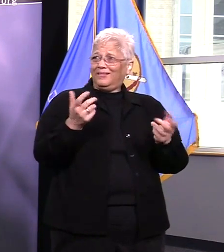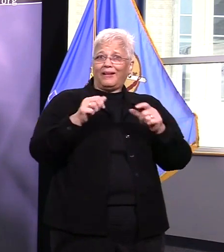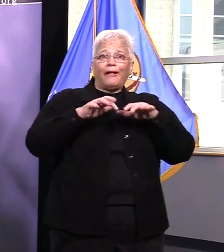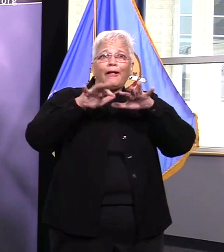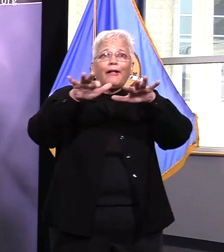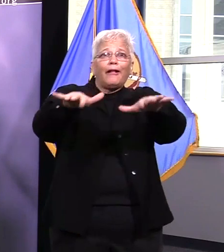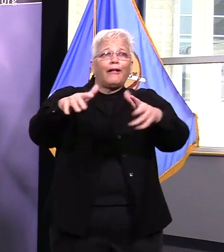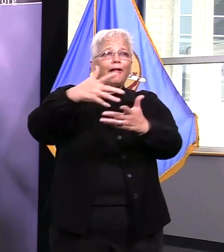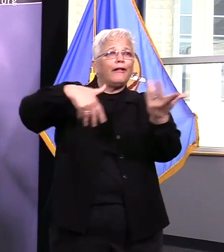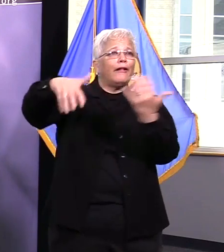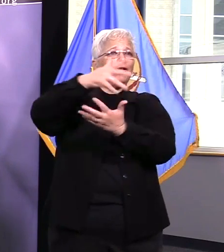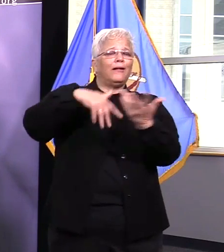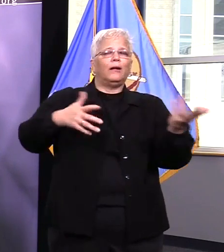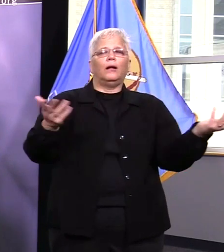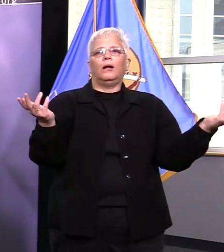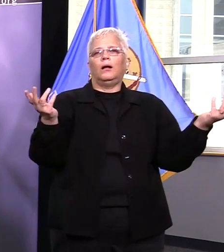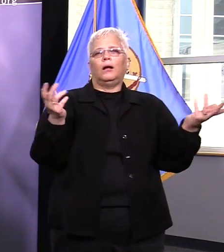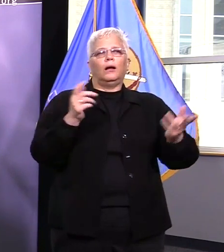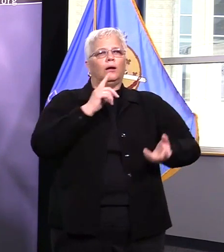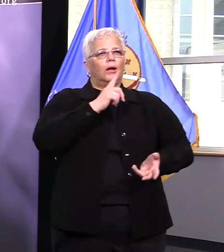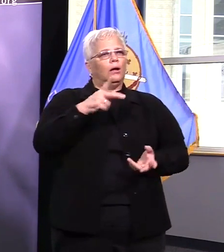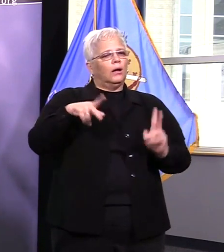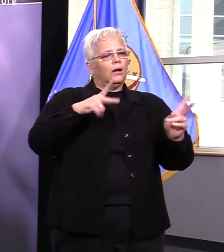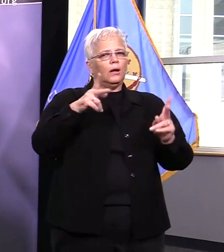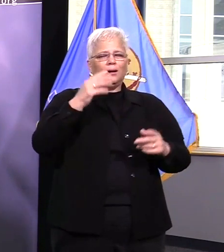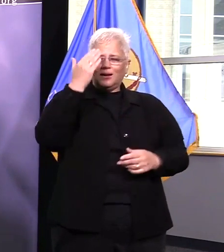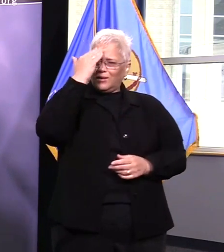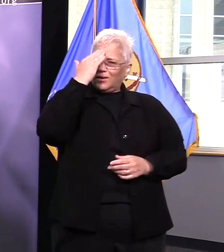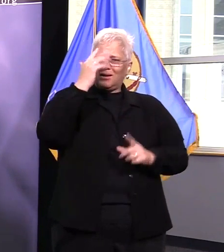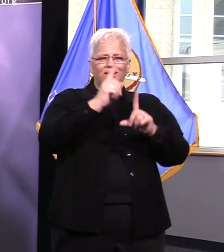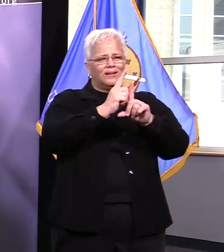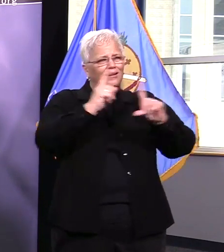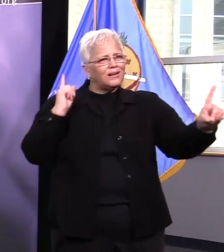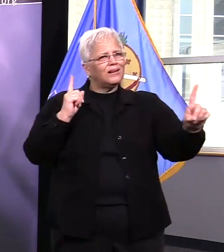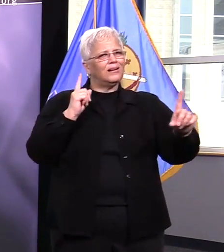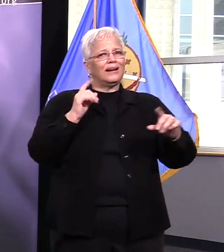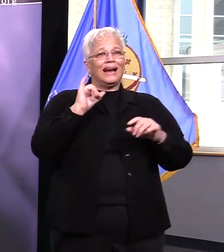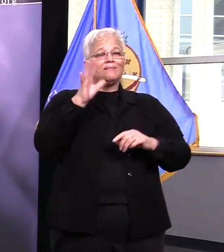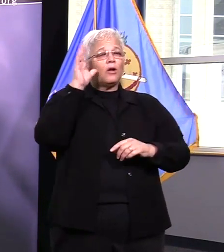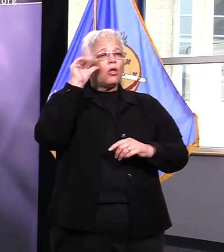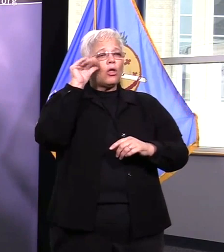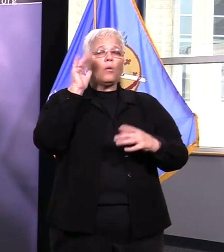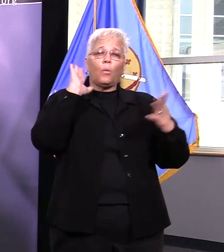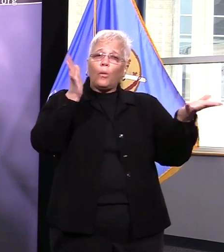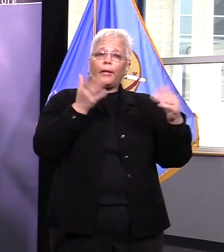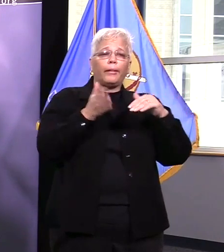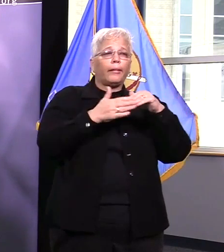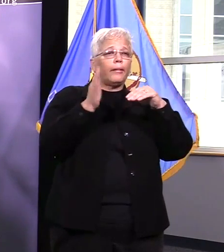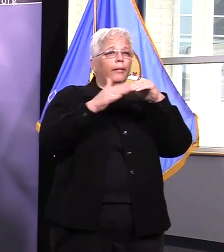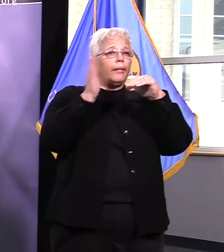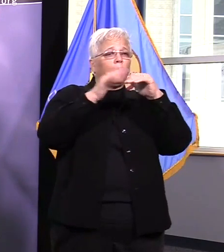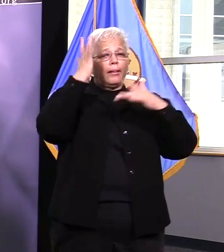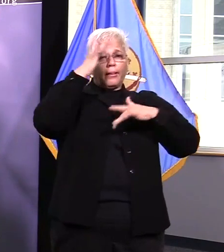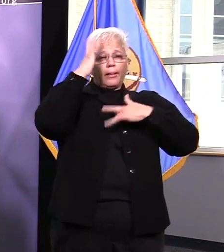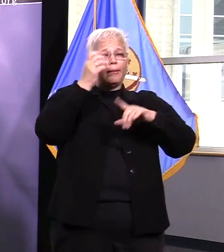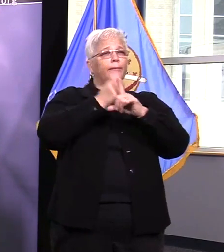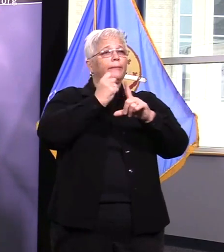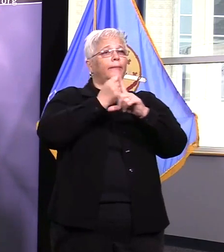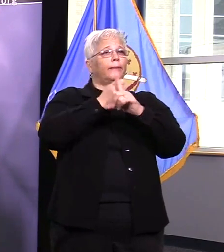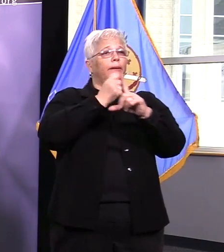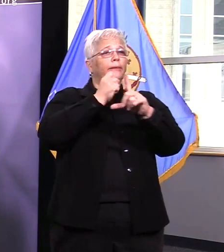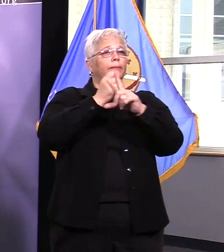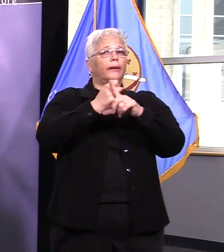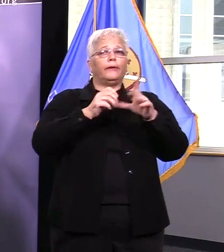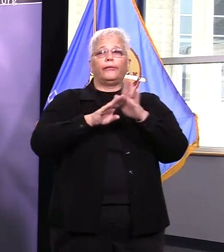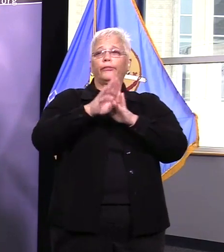to keep that distance and then in the parking lots we're looking at coning off spaces so that you don't just have people on top of one another getting in and out of cars in the